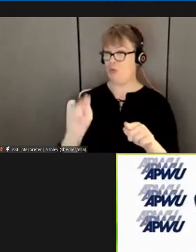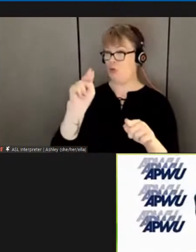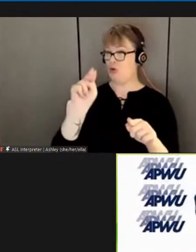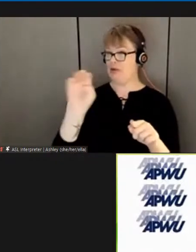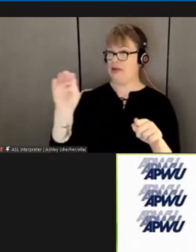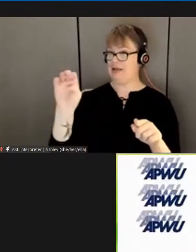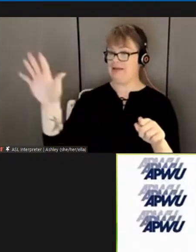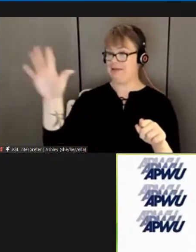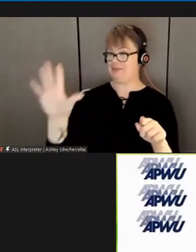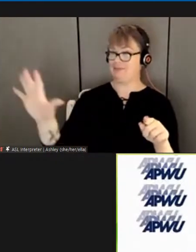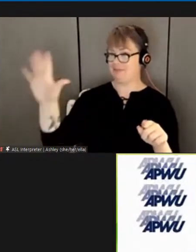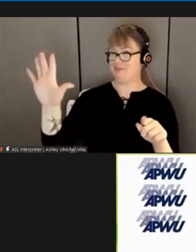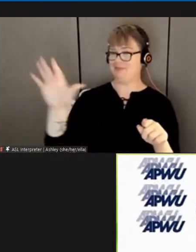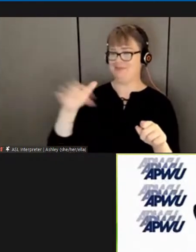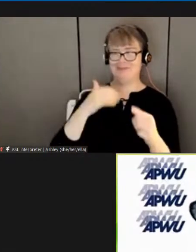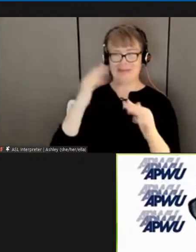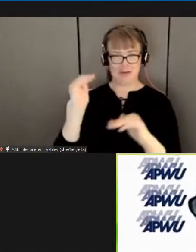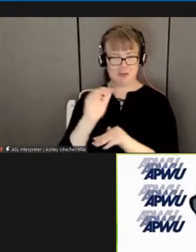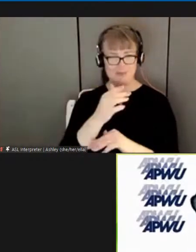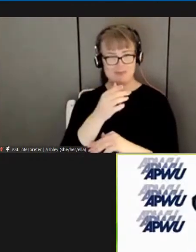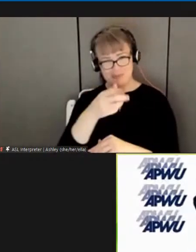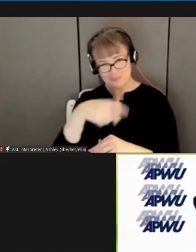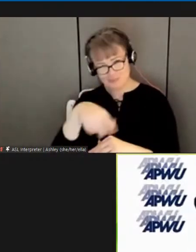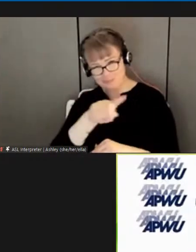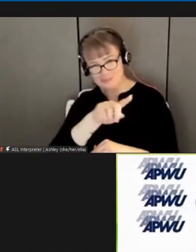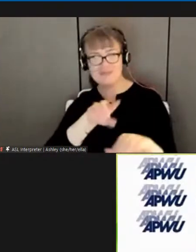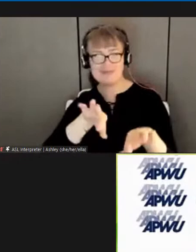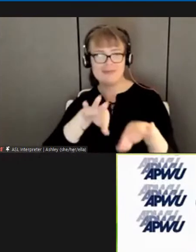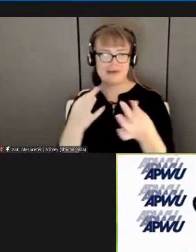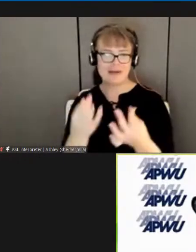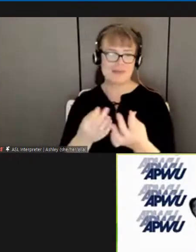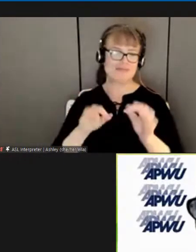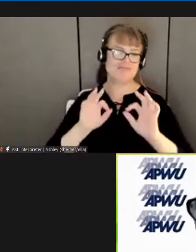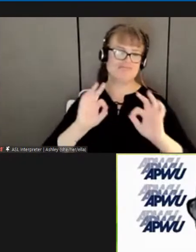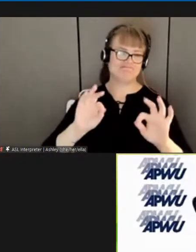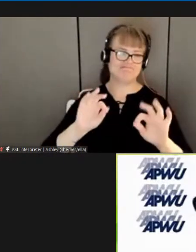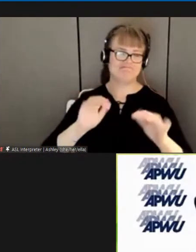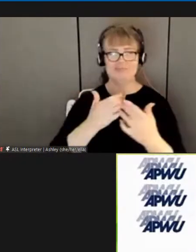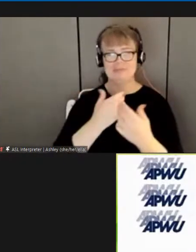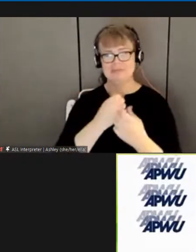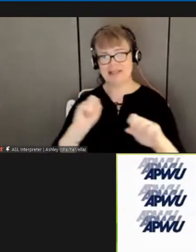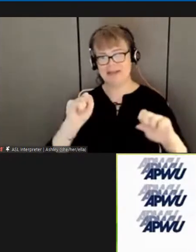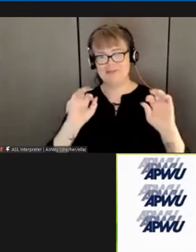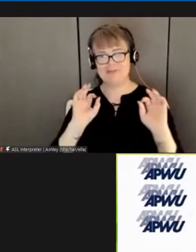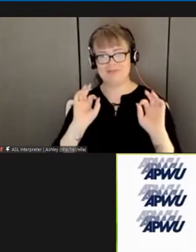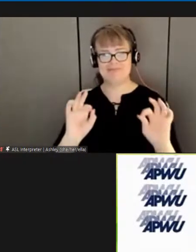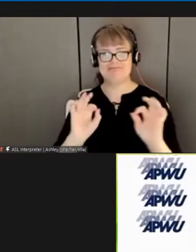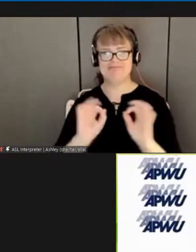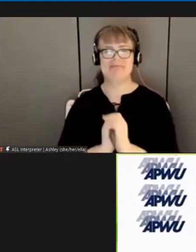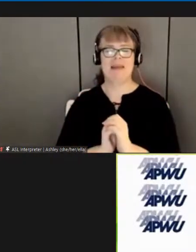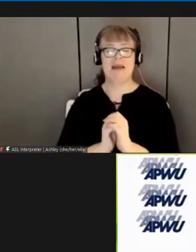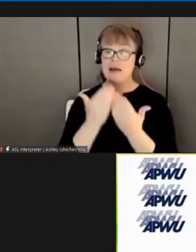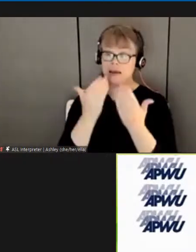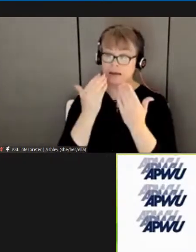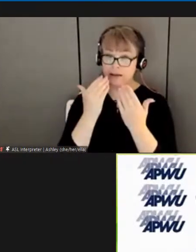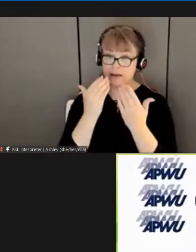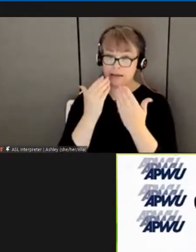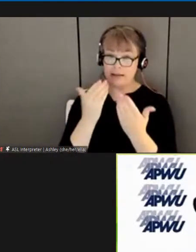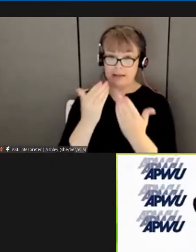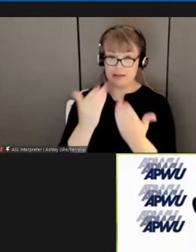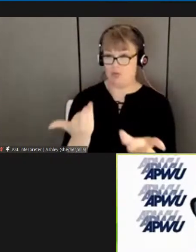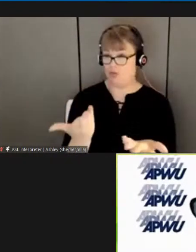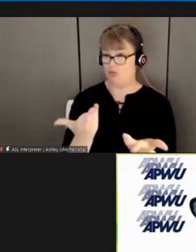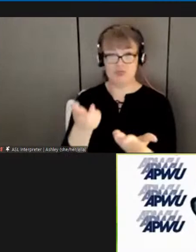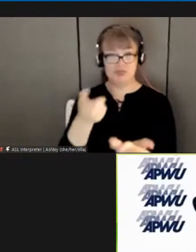i hope you and your family are safe and well during these times thank you um as my brother aj said thank you for